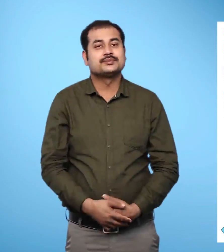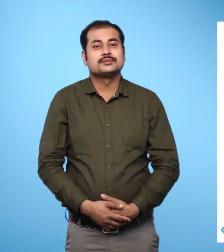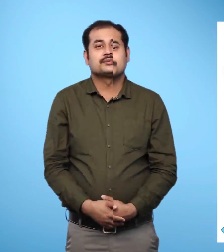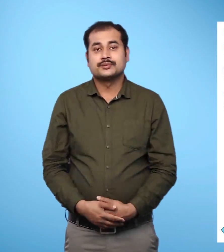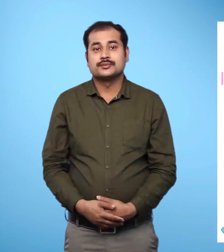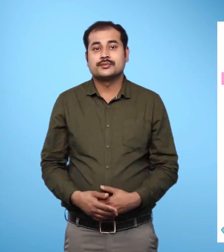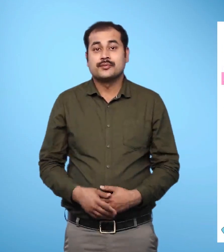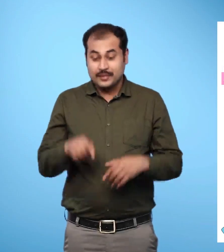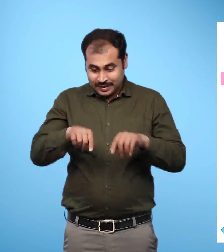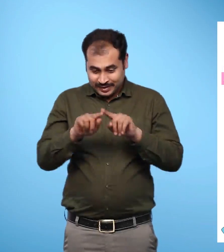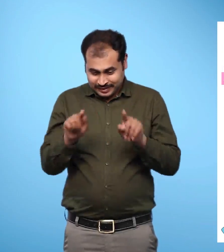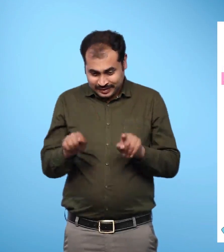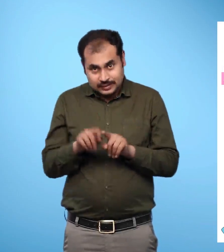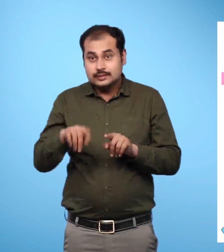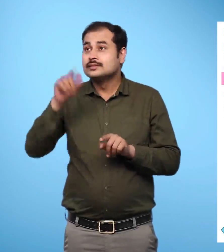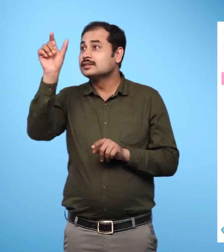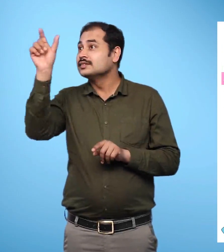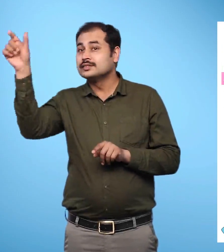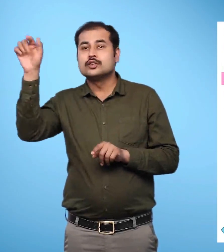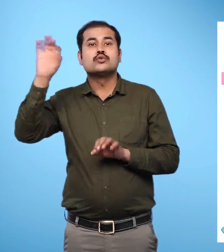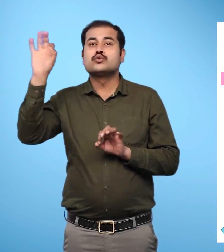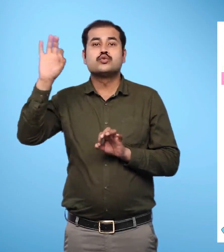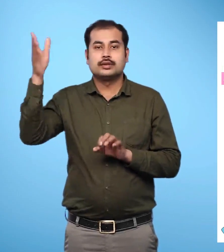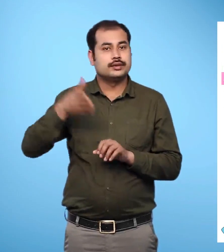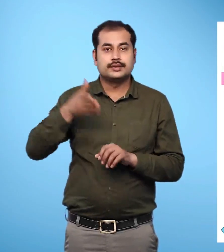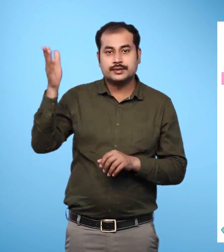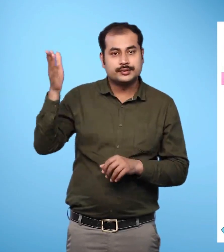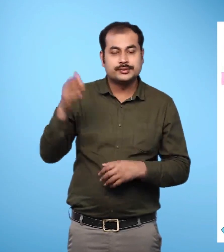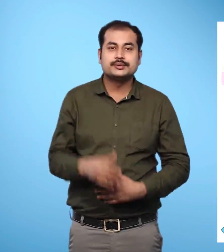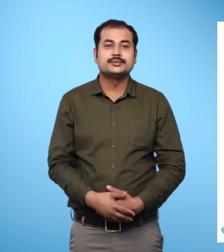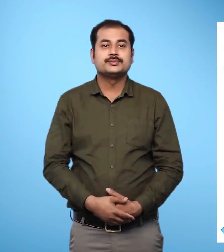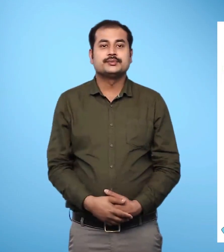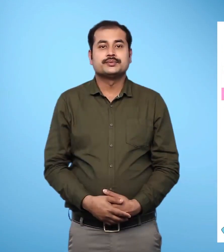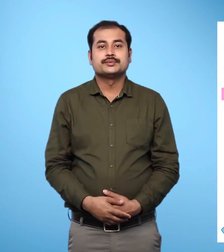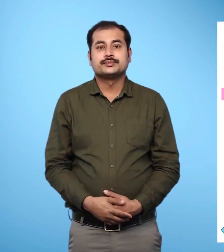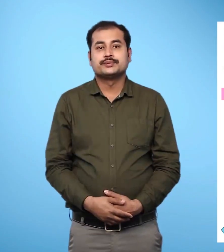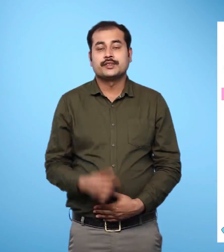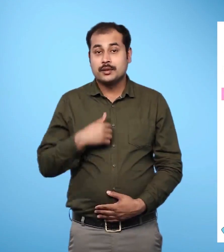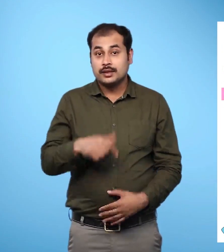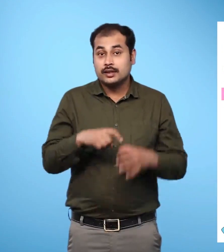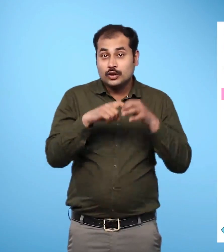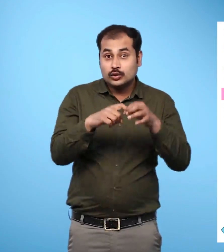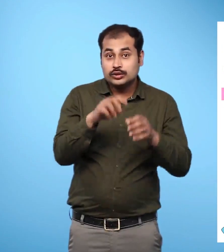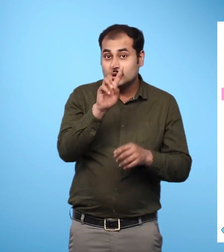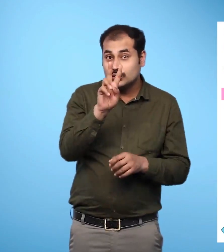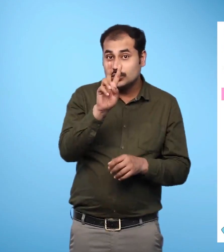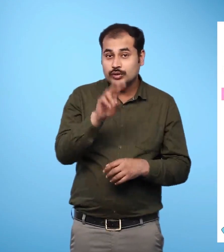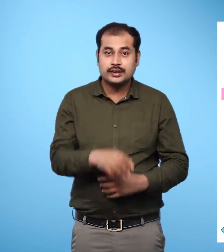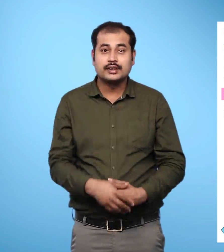All the writing spaces are empty. Question 2 Count the